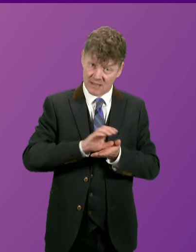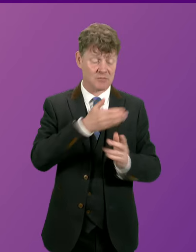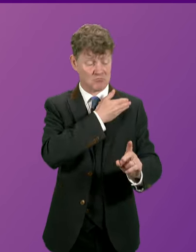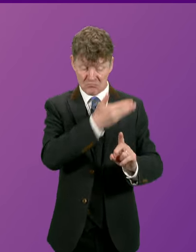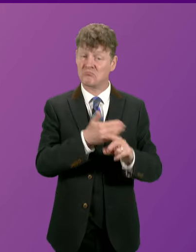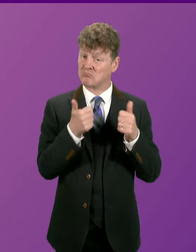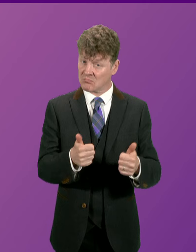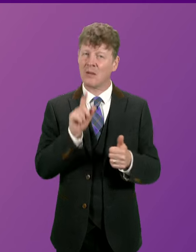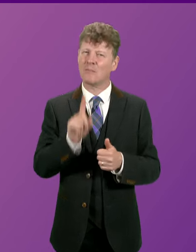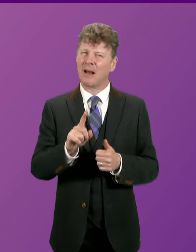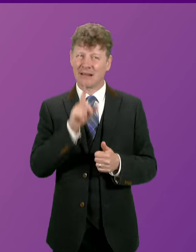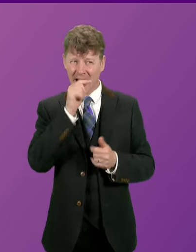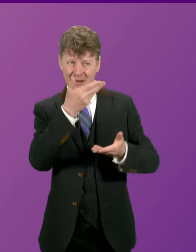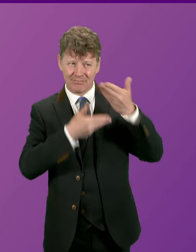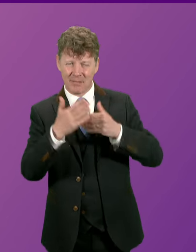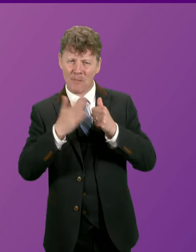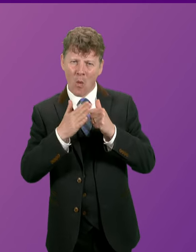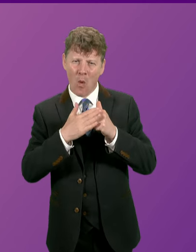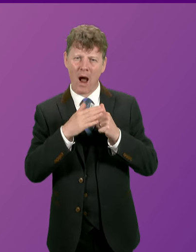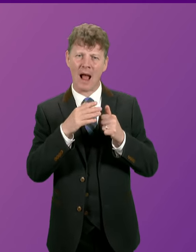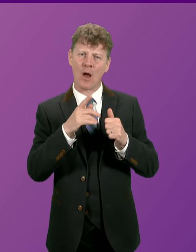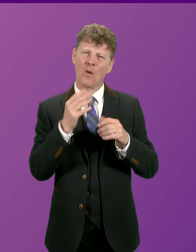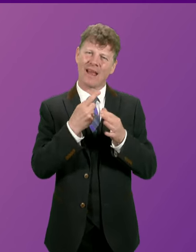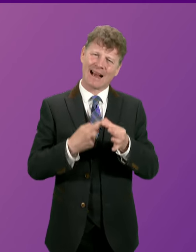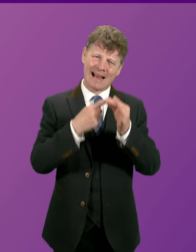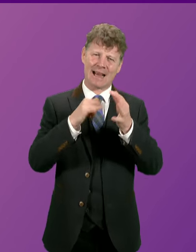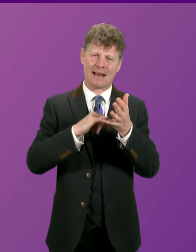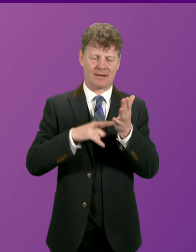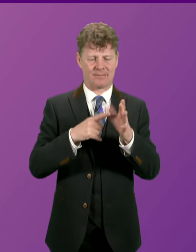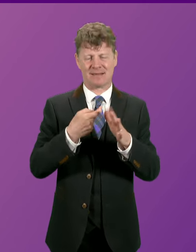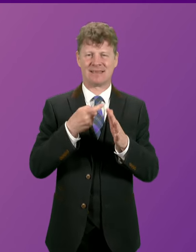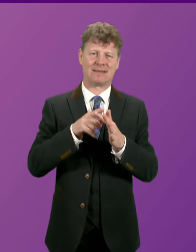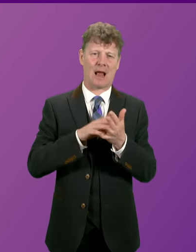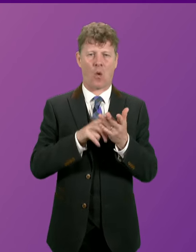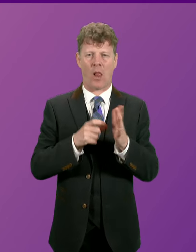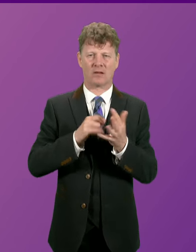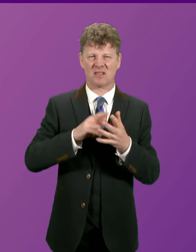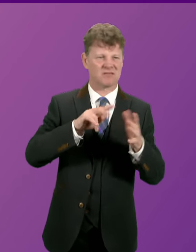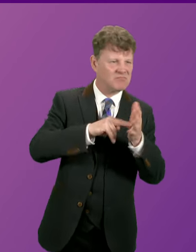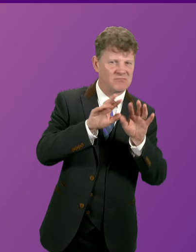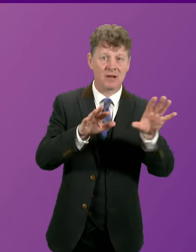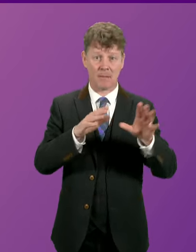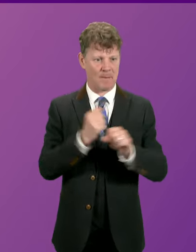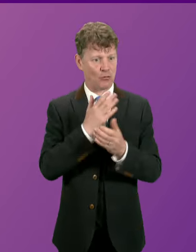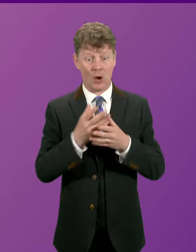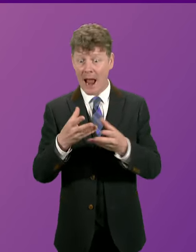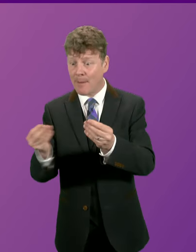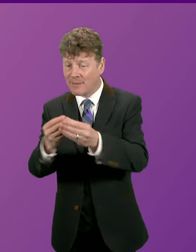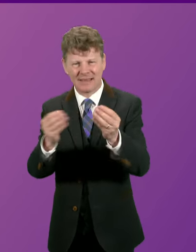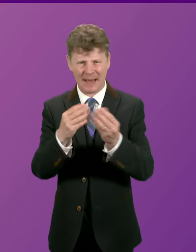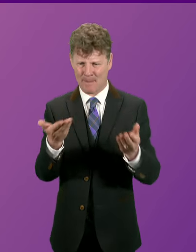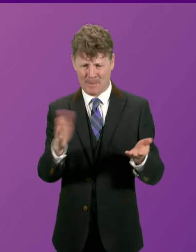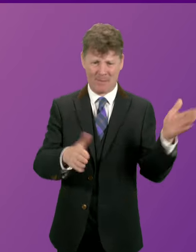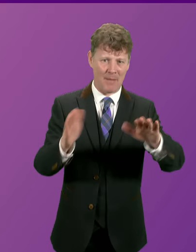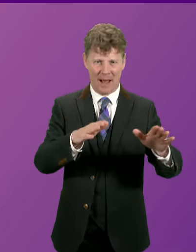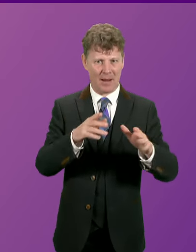more about the Scottish Government's approach to working with key stakeholders to ensure empty homes are brought back into use and that enough new homes are